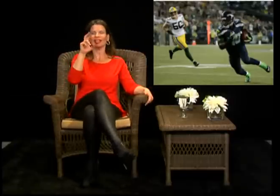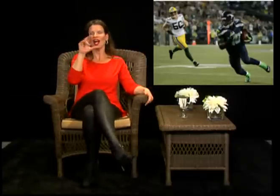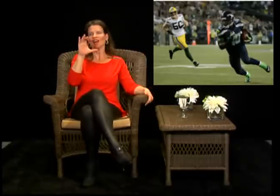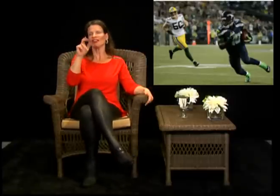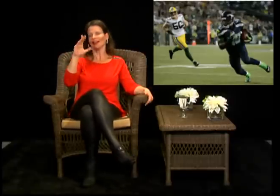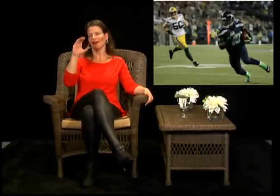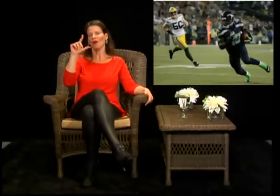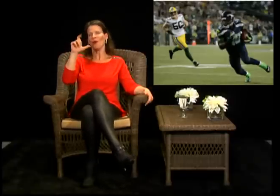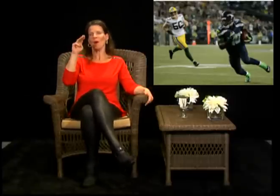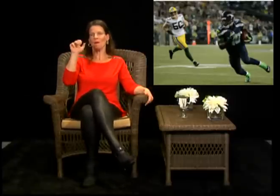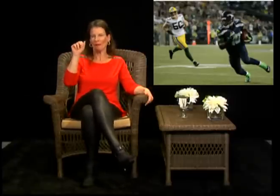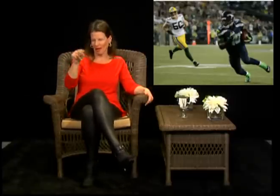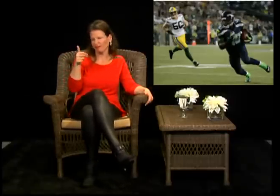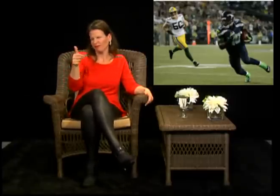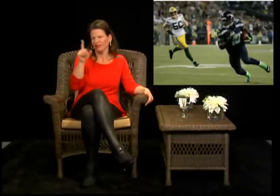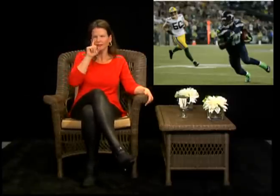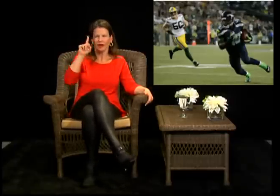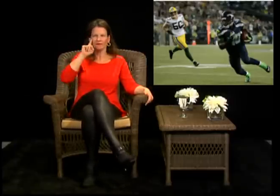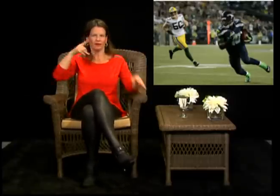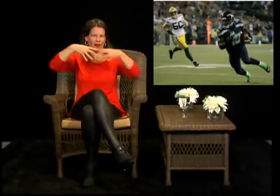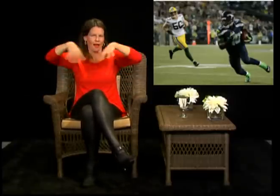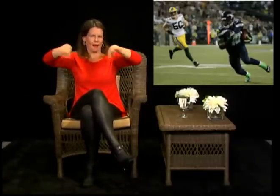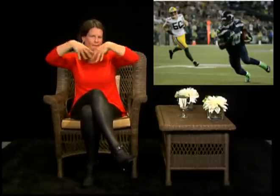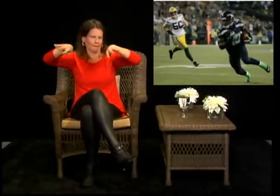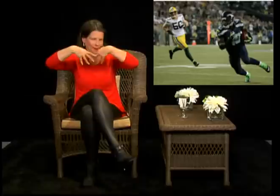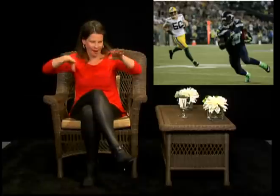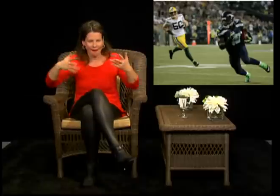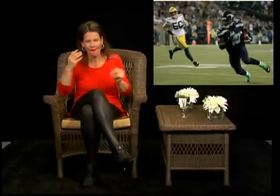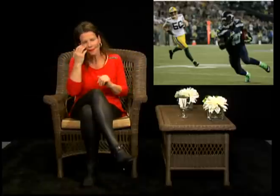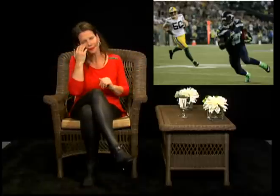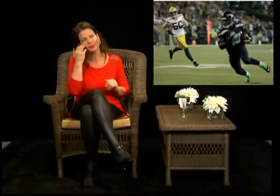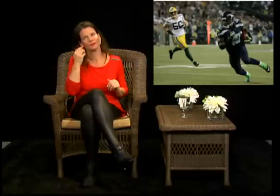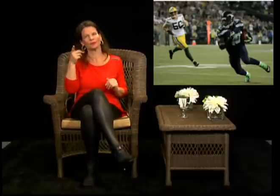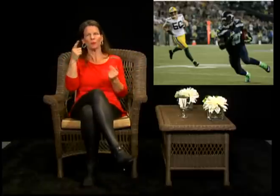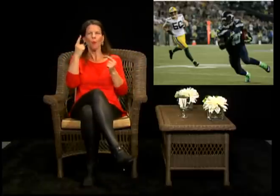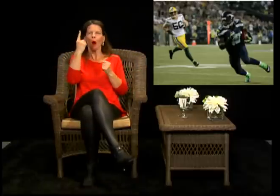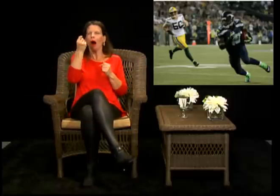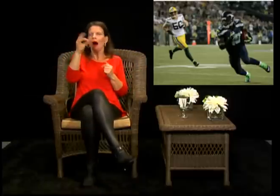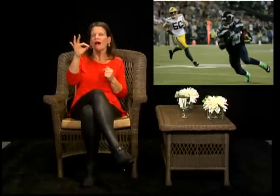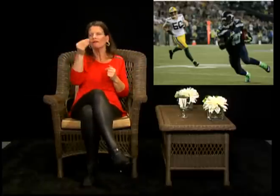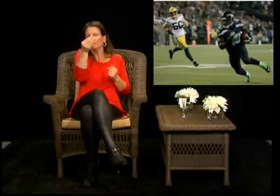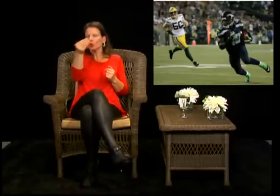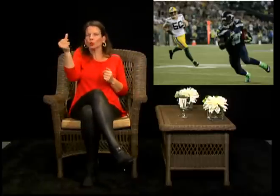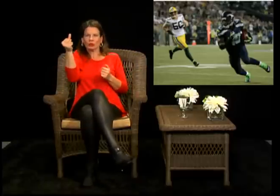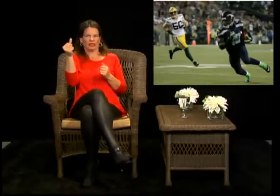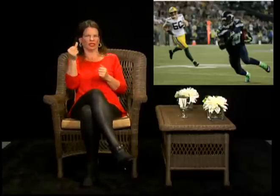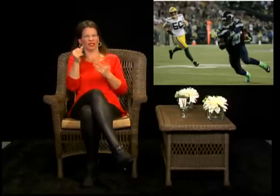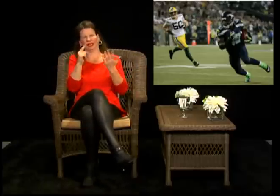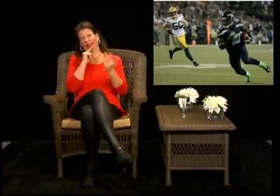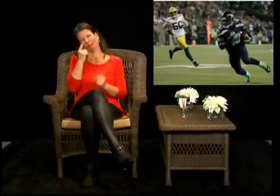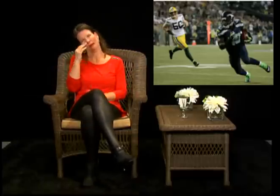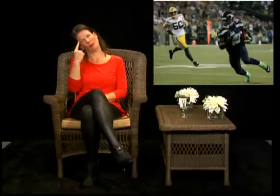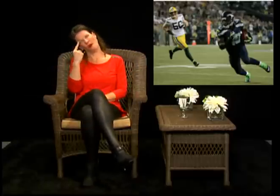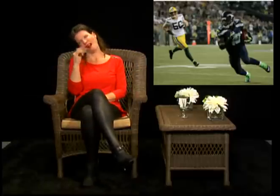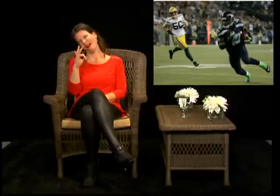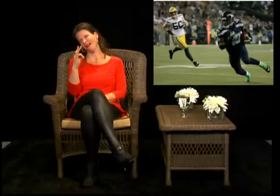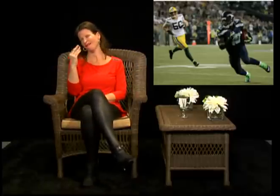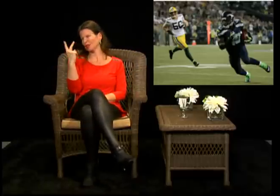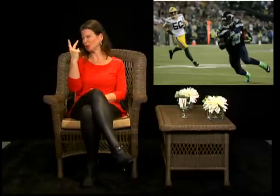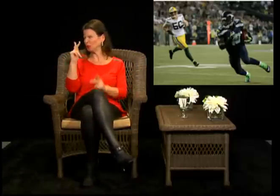thing everyone knows, Derek Coleman. Um, he is part of the